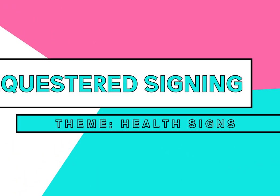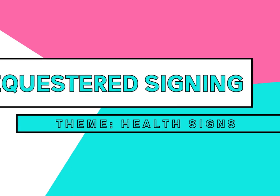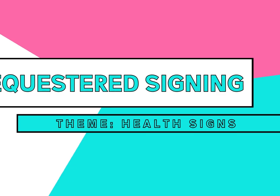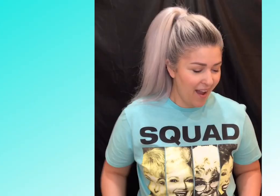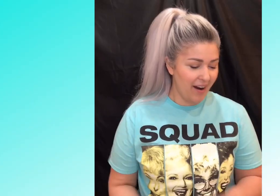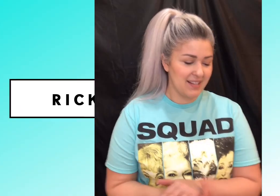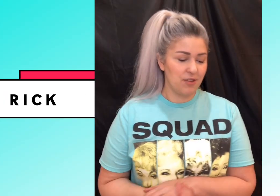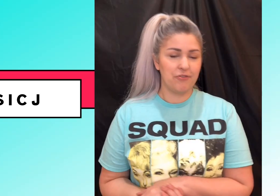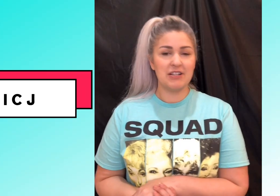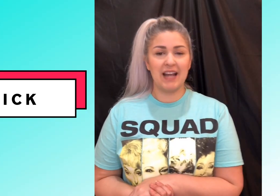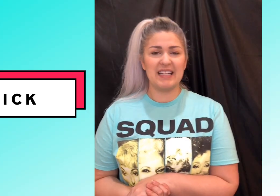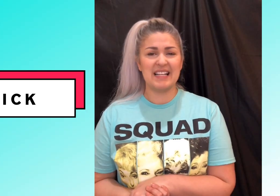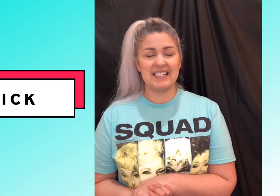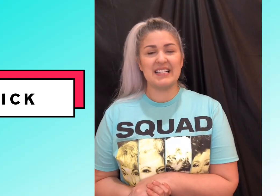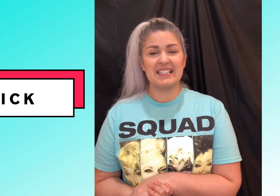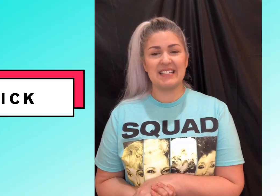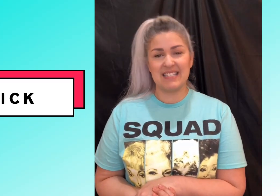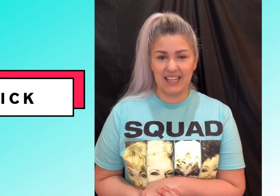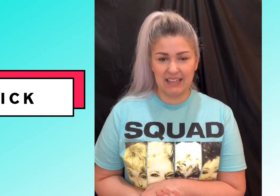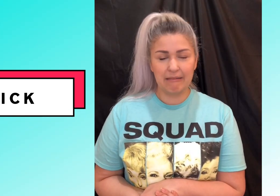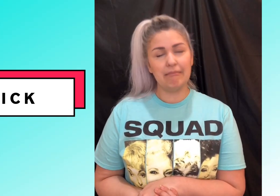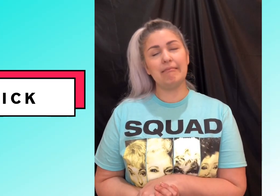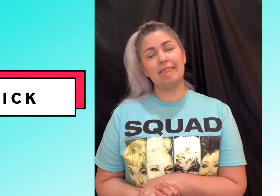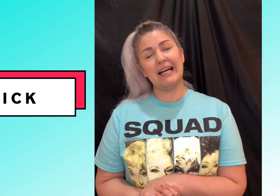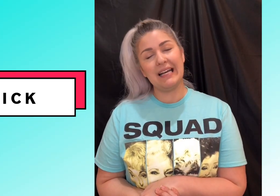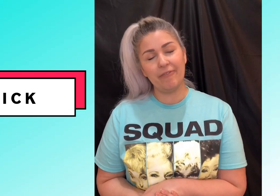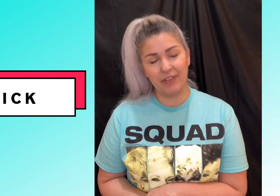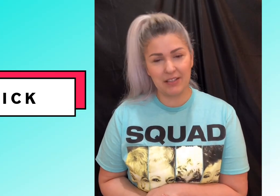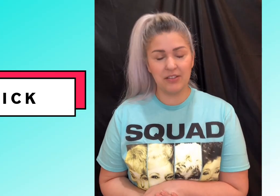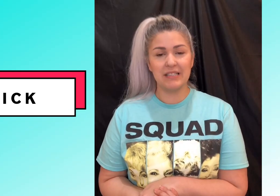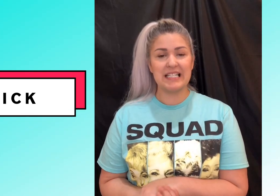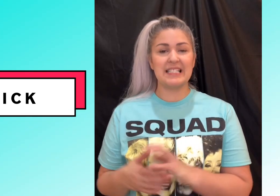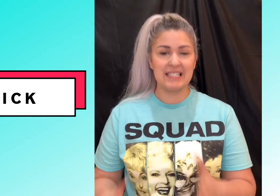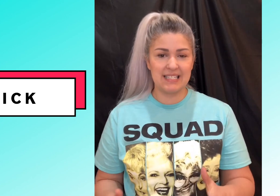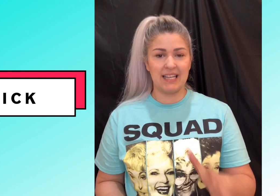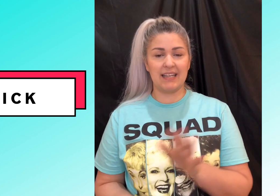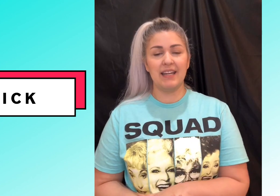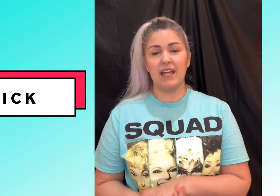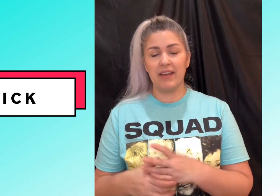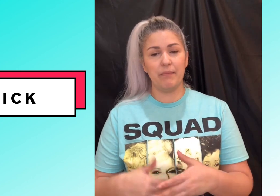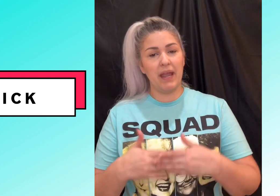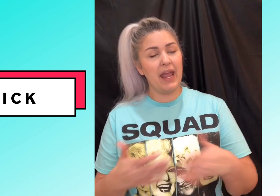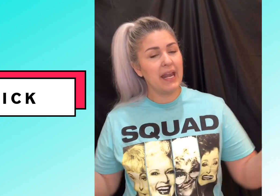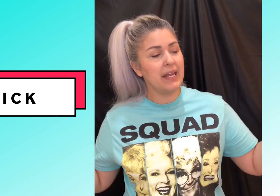all right so the first sign is sick I feel sick and they could be any